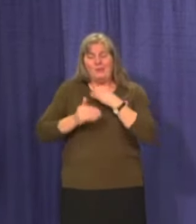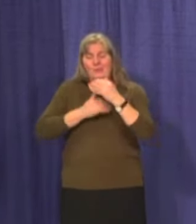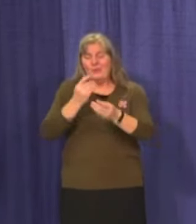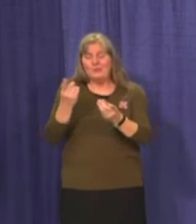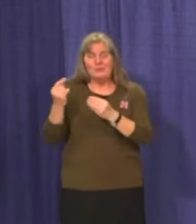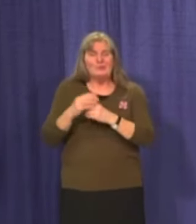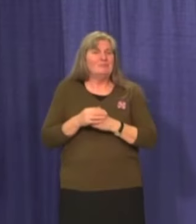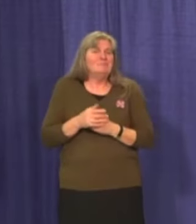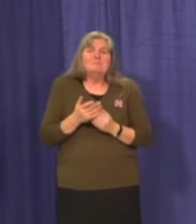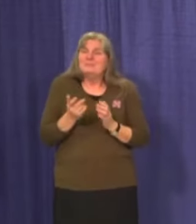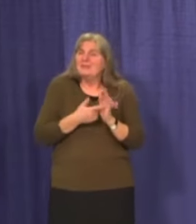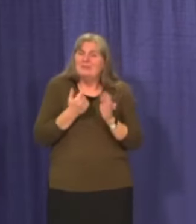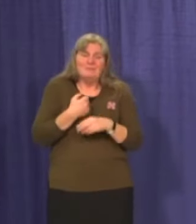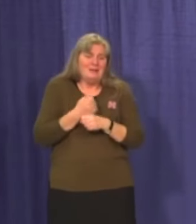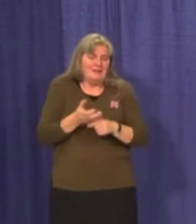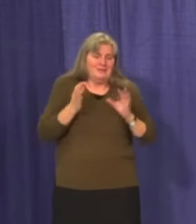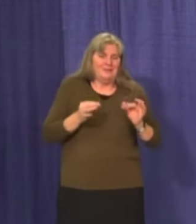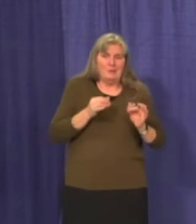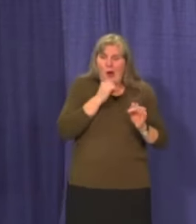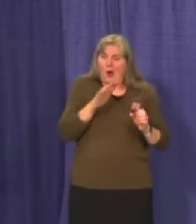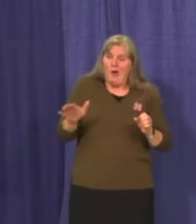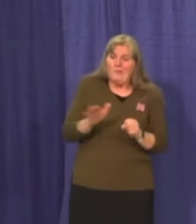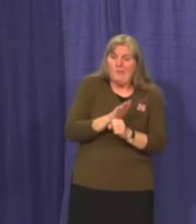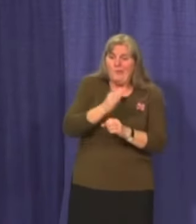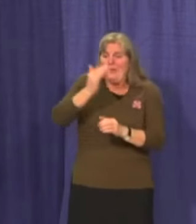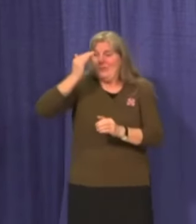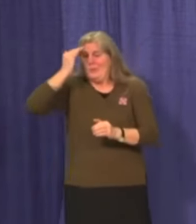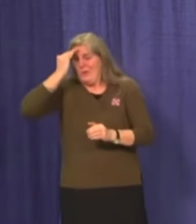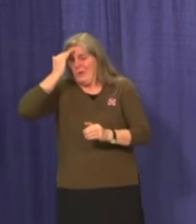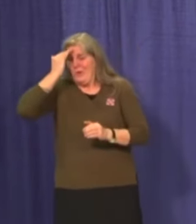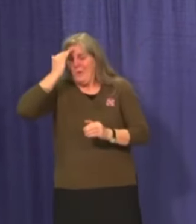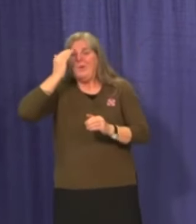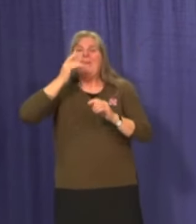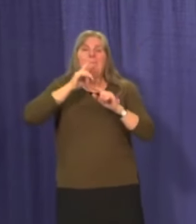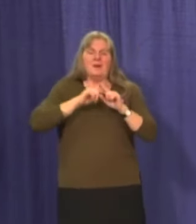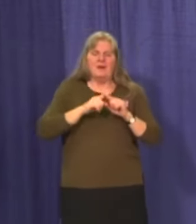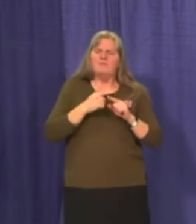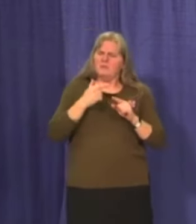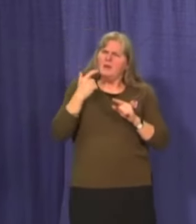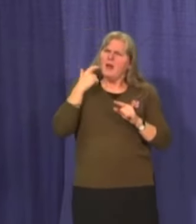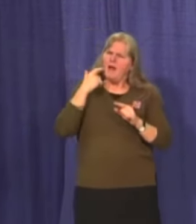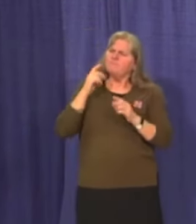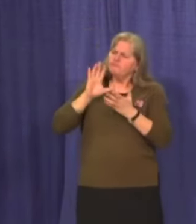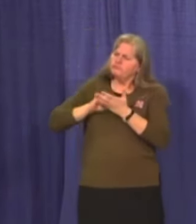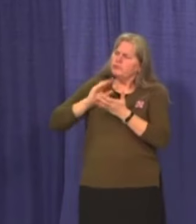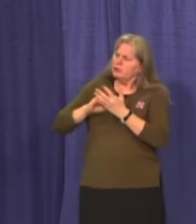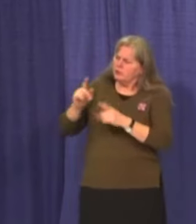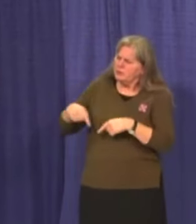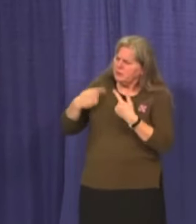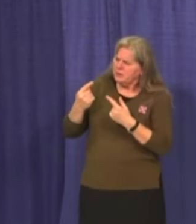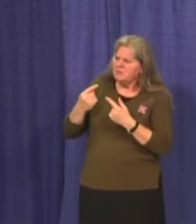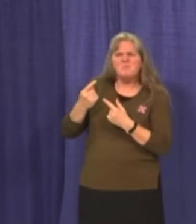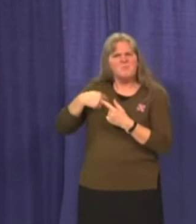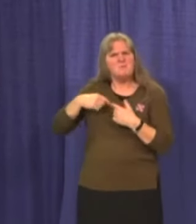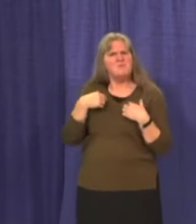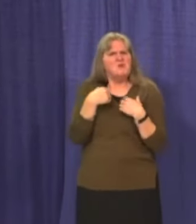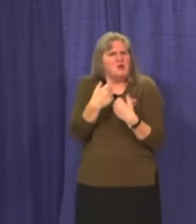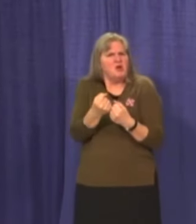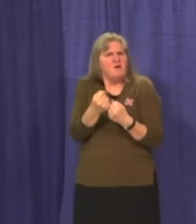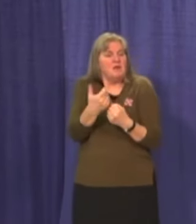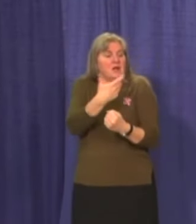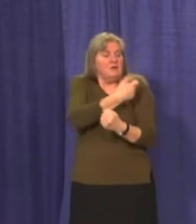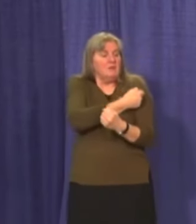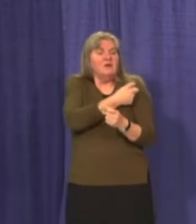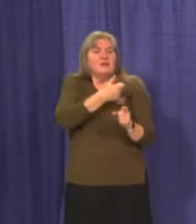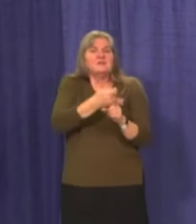uncertain evidence. But we do know a lot more about this disease, and we can be very confident that this vaccine is